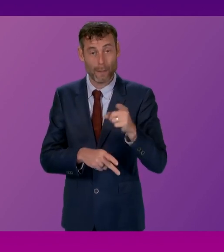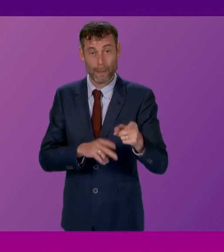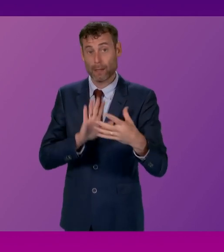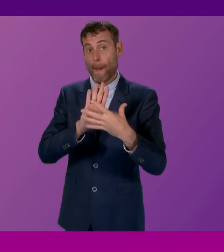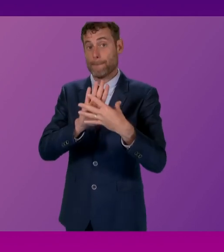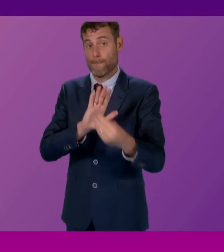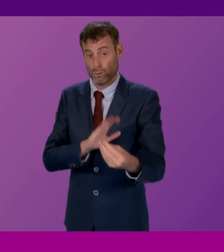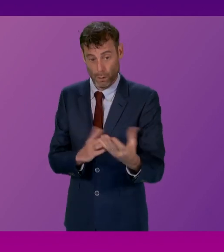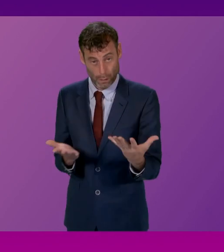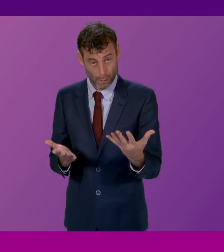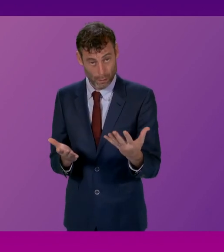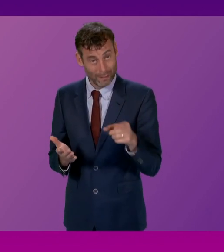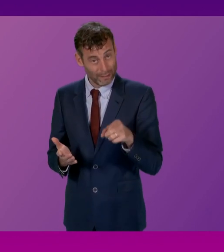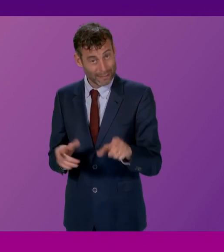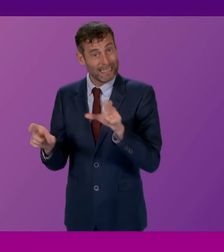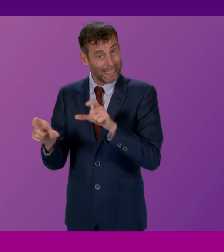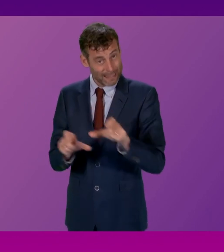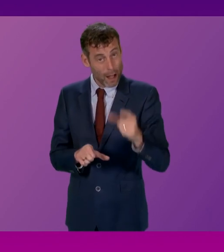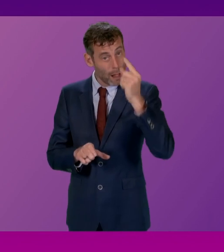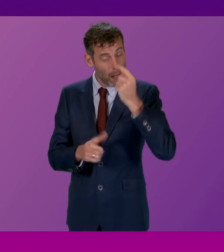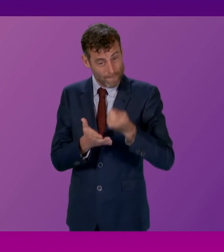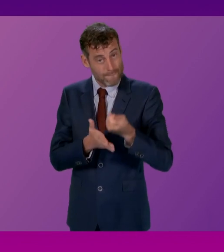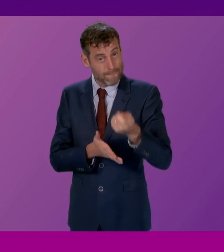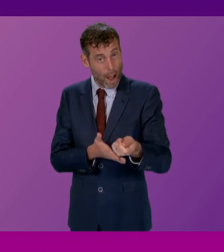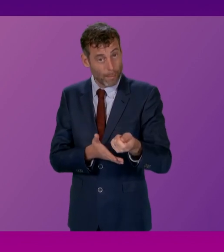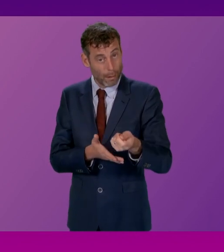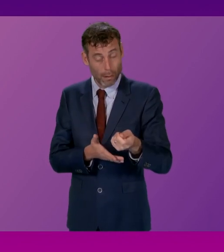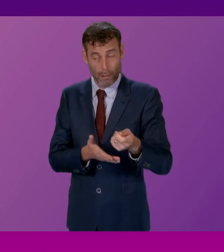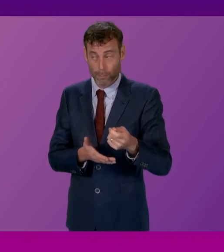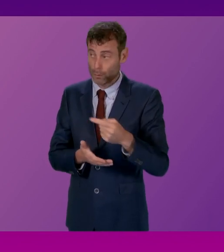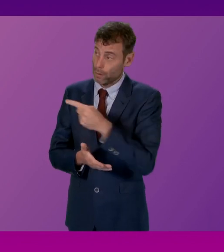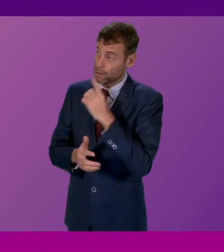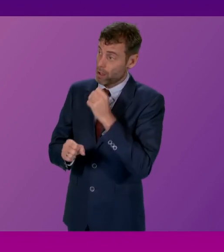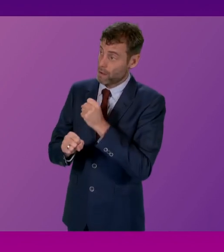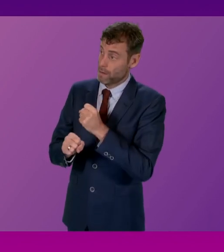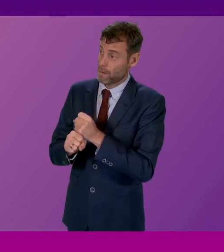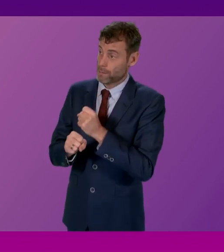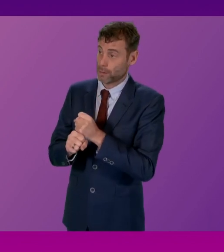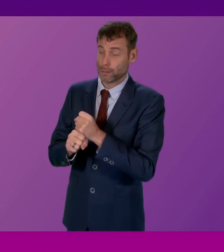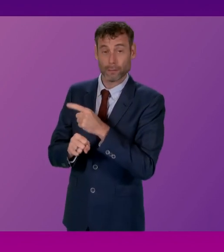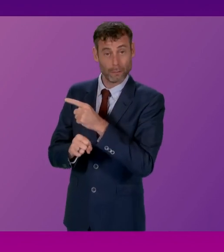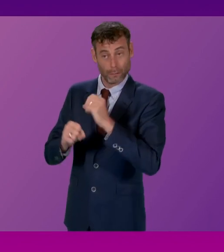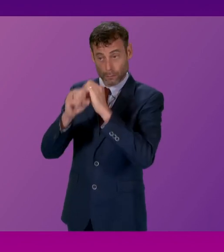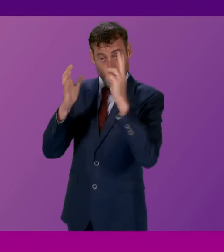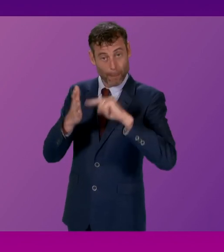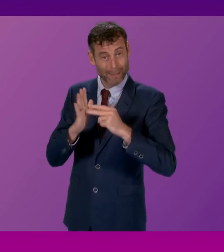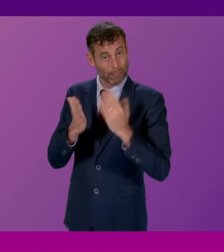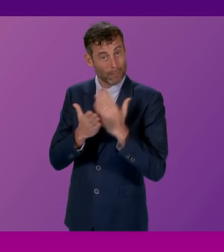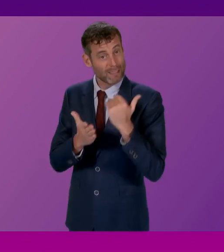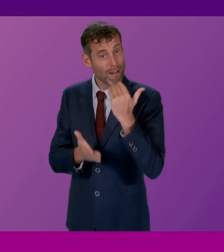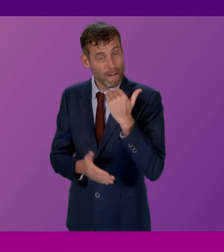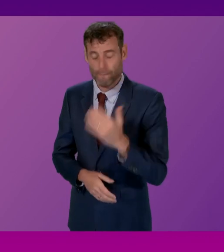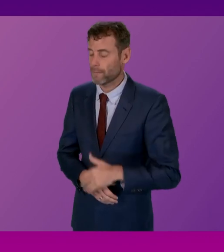Government funding? I did see that report and I want to thank Pregnant and Screwed for